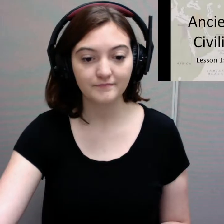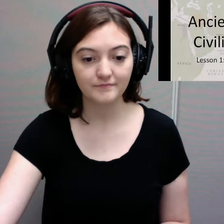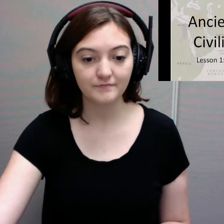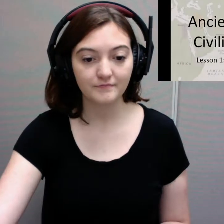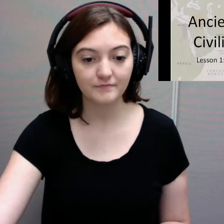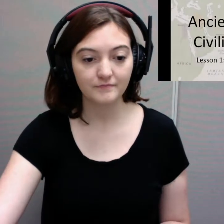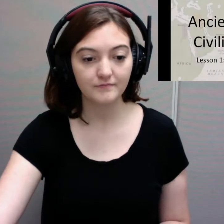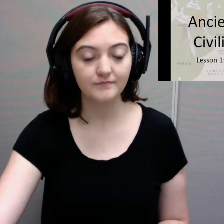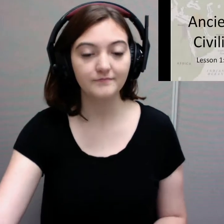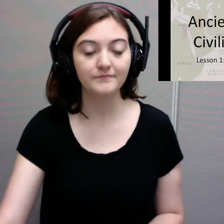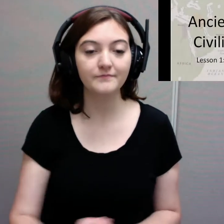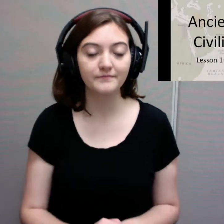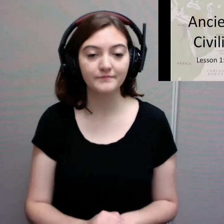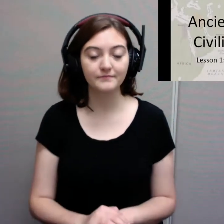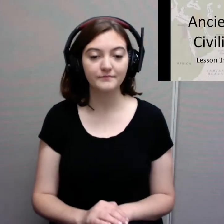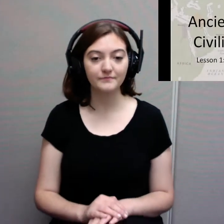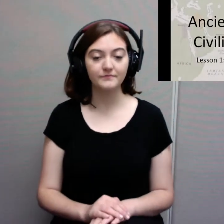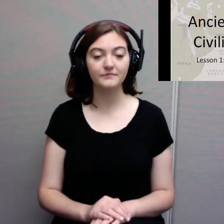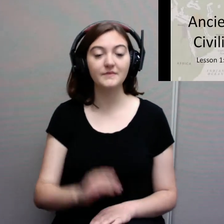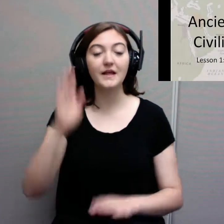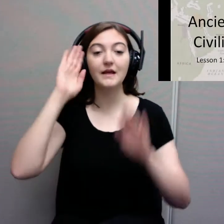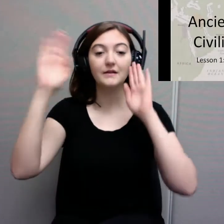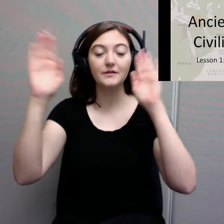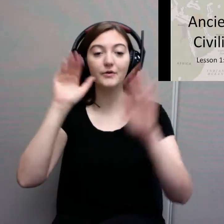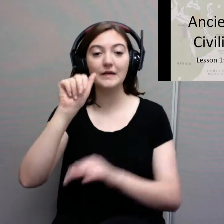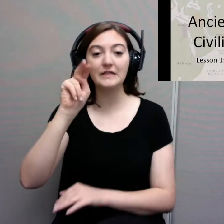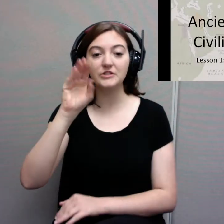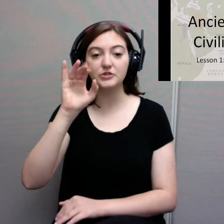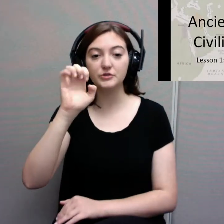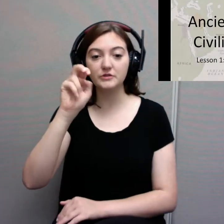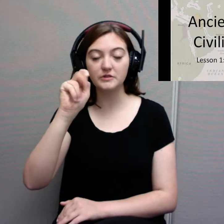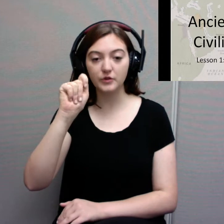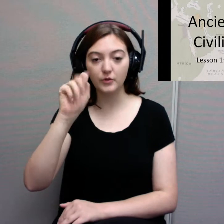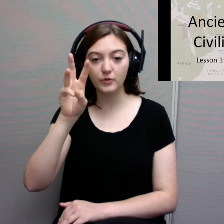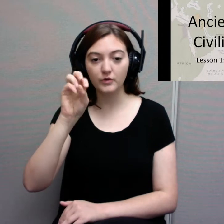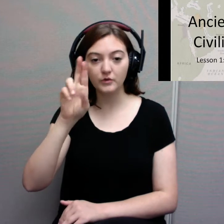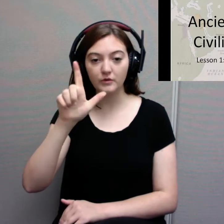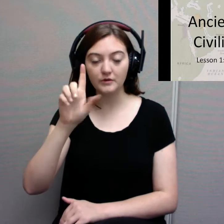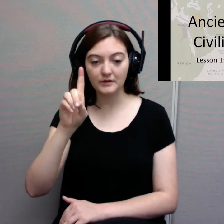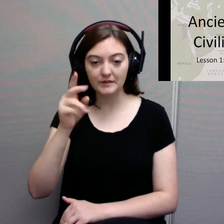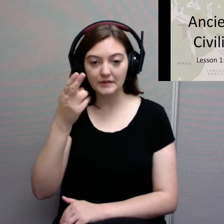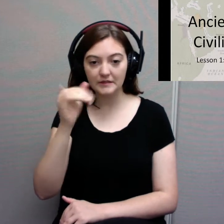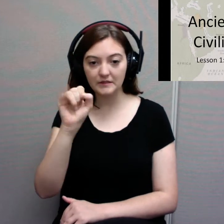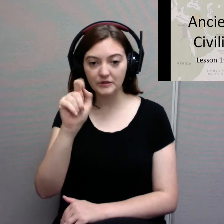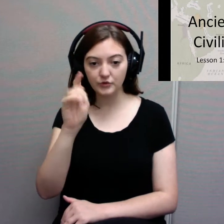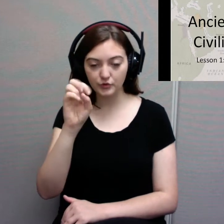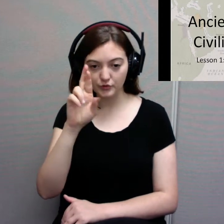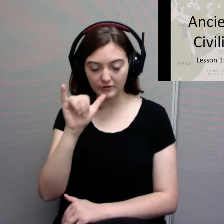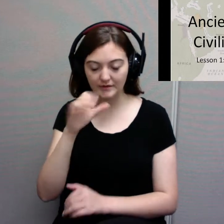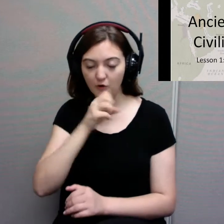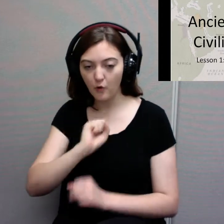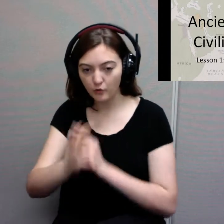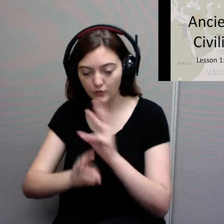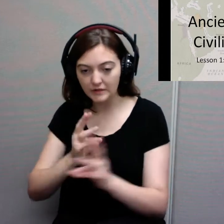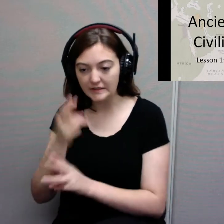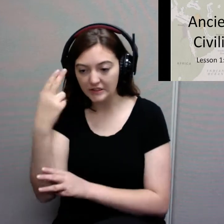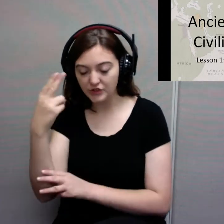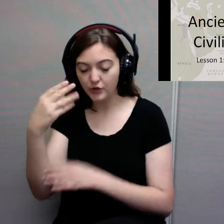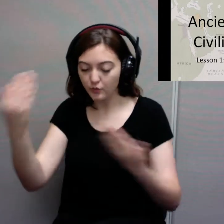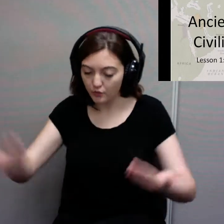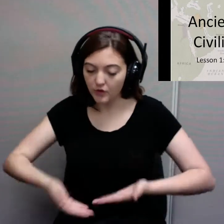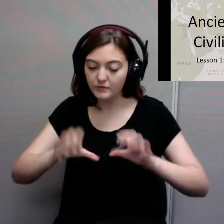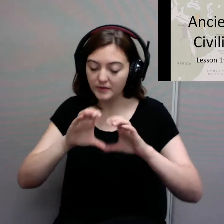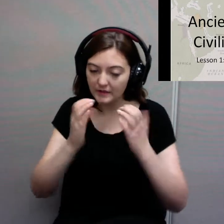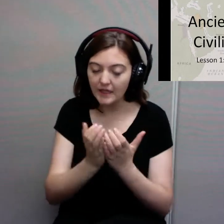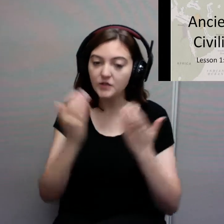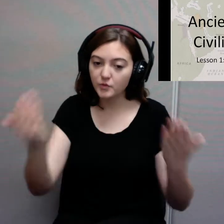Hi, Ancient World History, and welcome to our flipped classroom. Welcome to the first lesson that we're